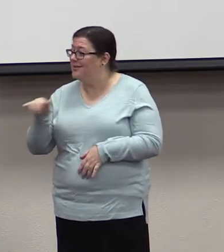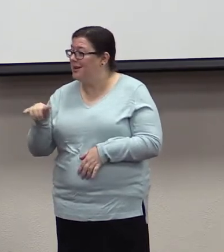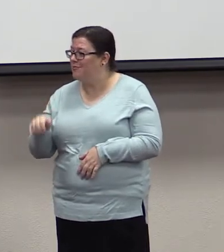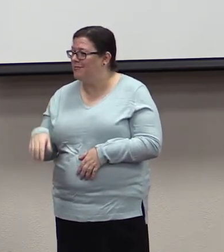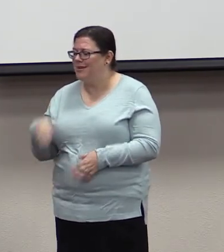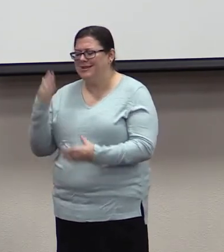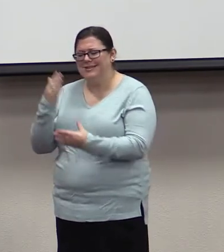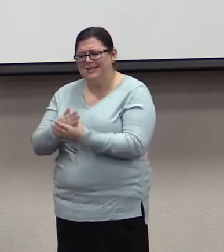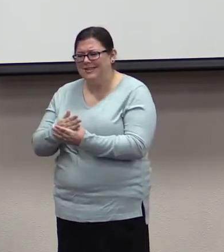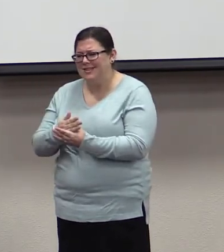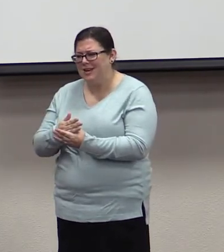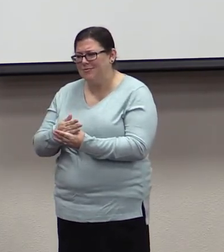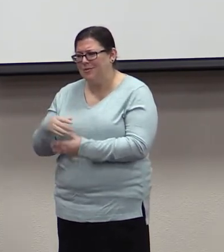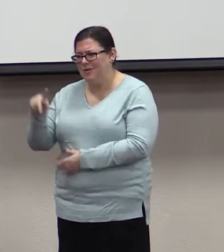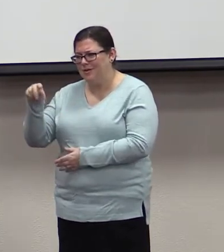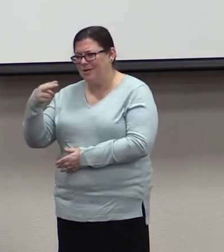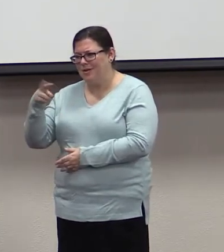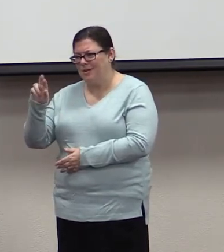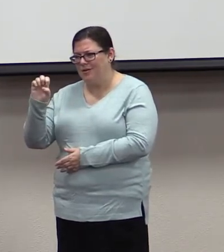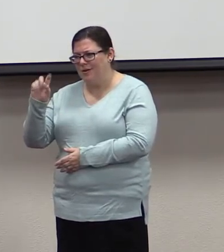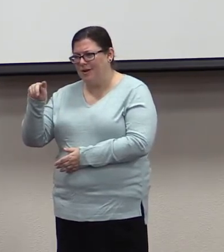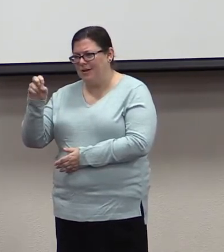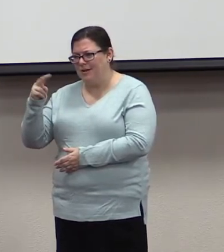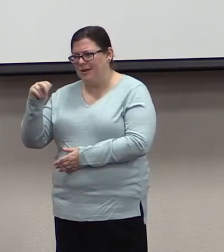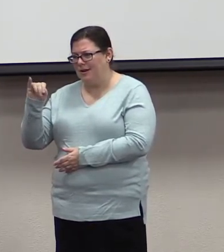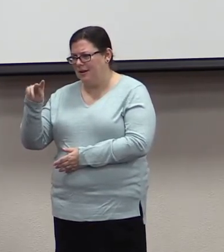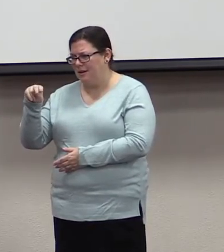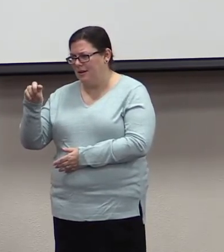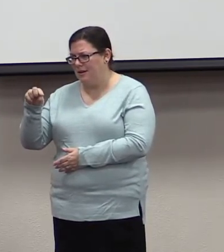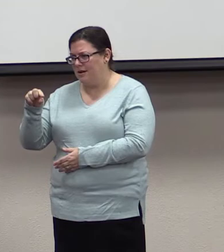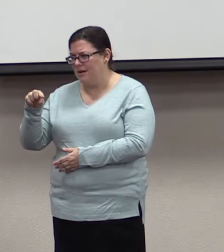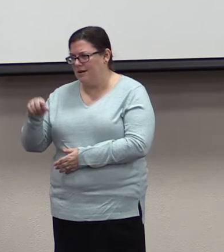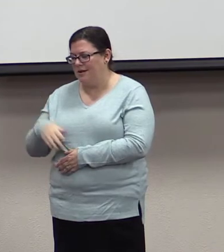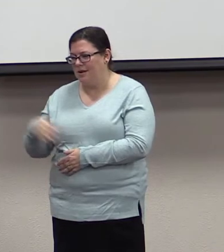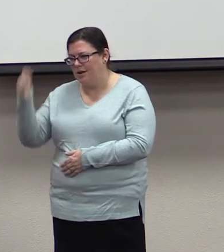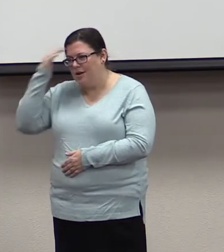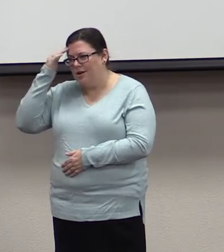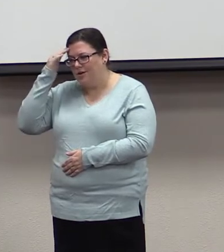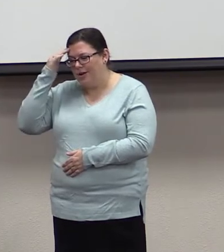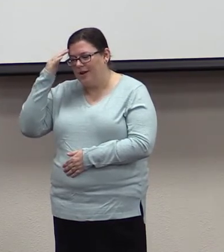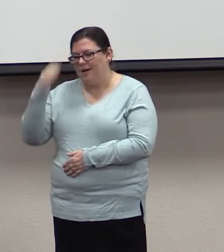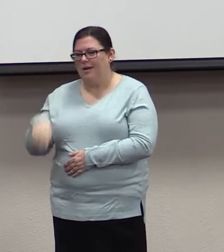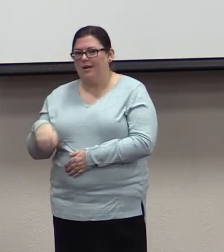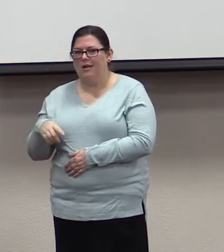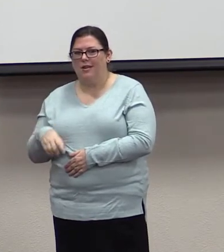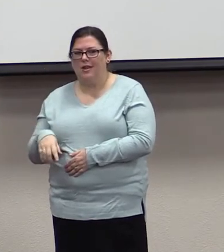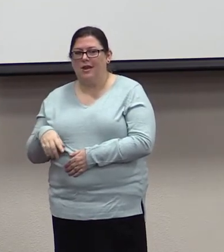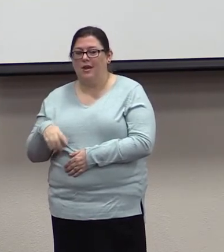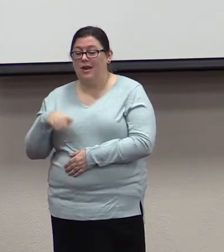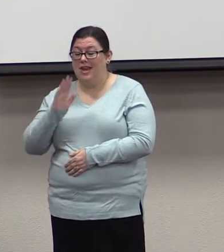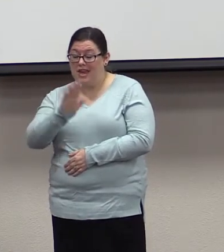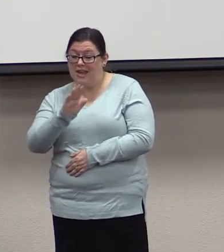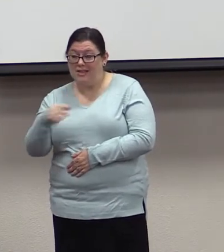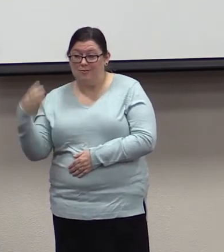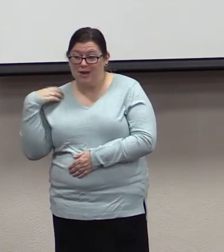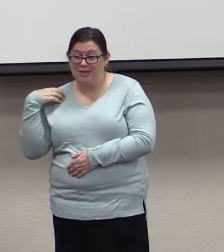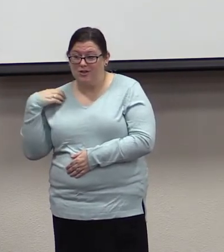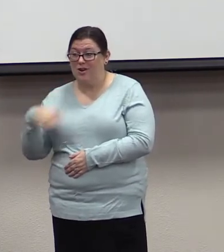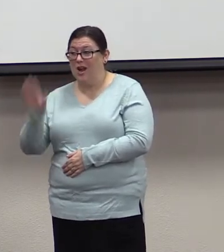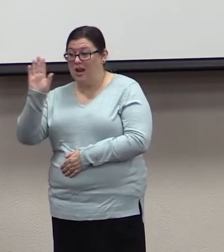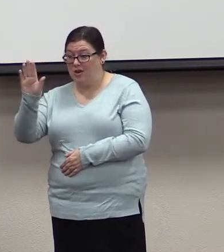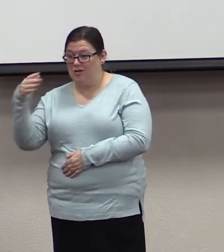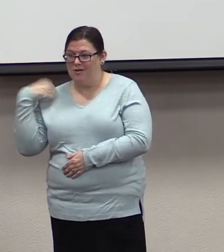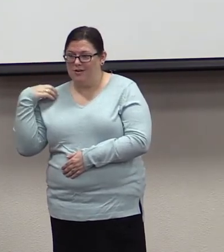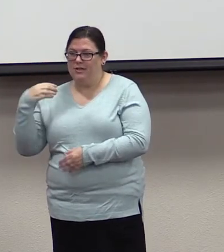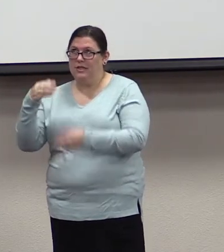threatening, knowing that he who is both their master and yours is in heaven, and that there is no partiality with